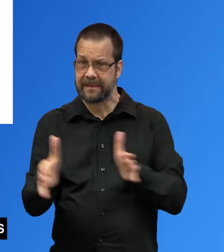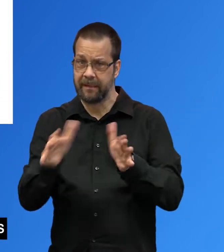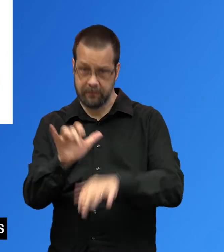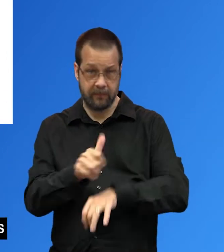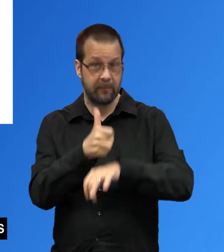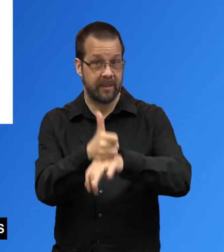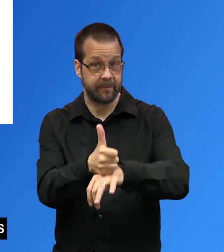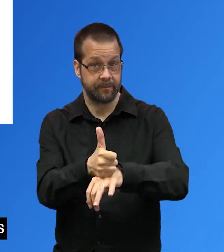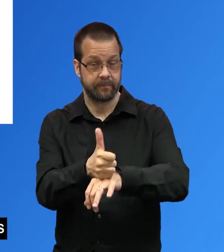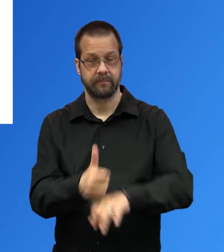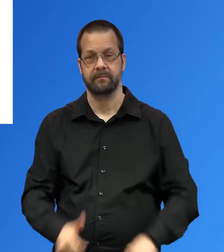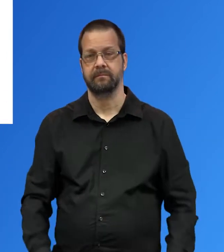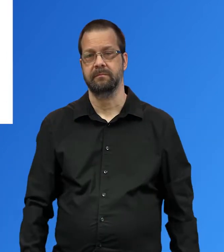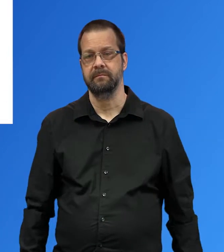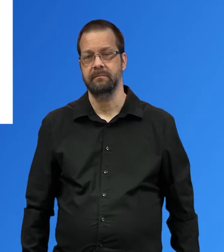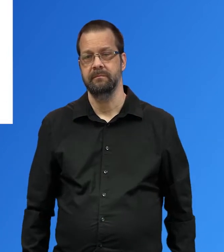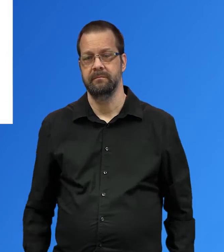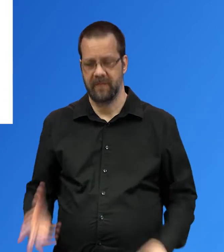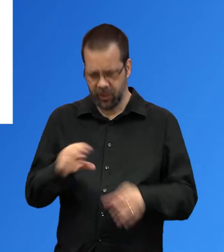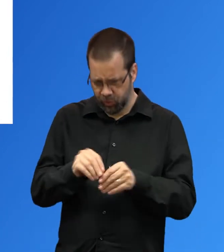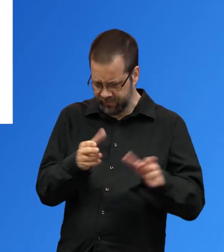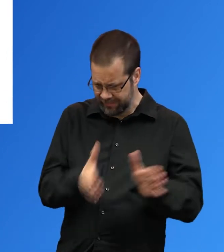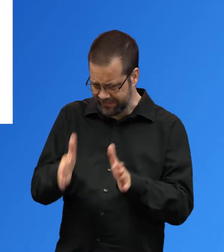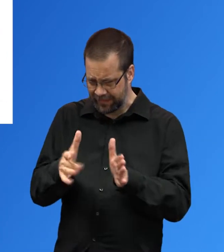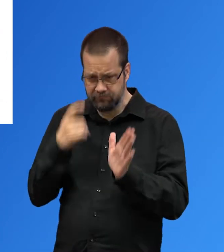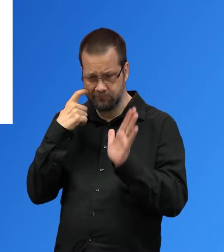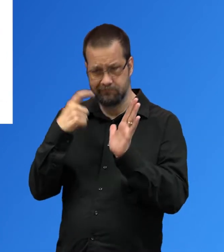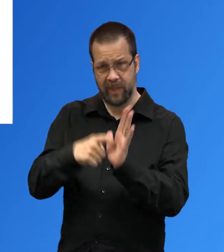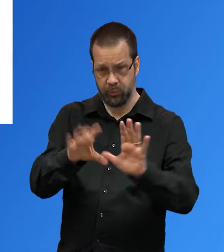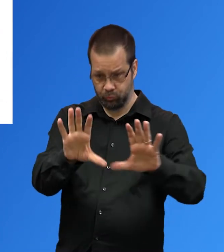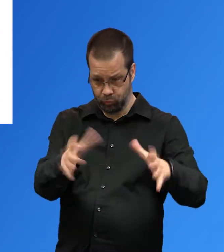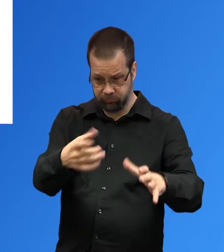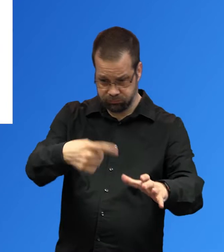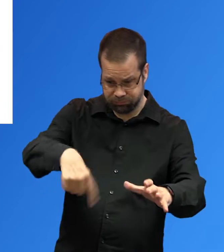Inclusive design recognizes that there is always diversity within a group.